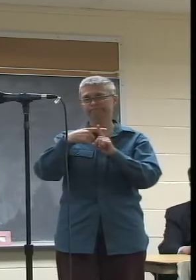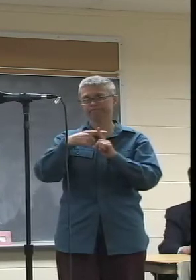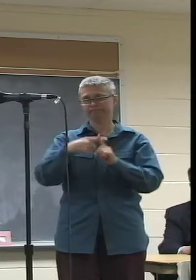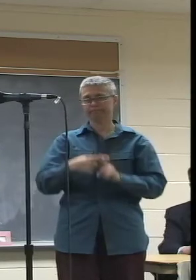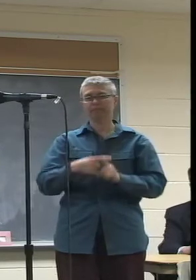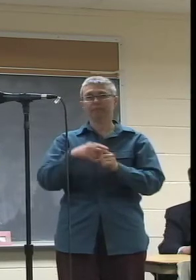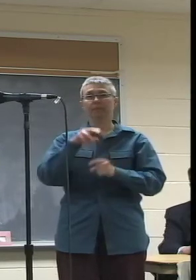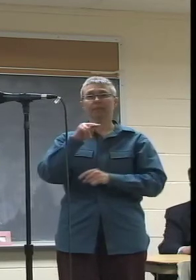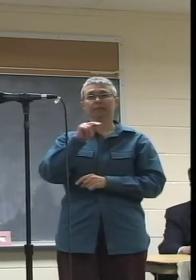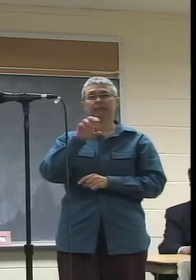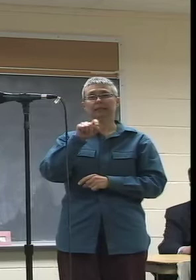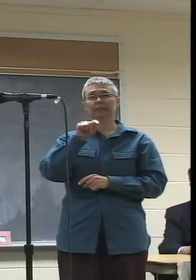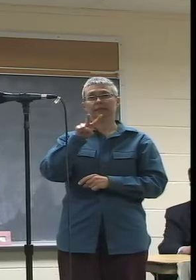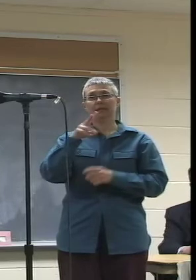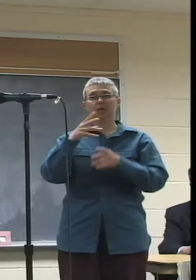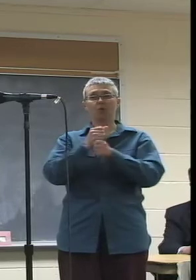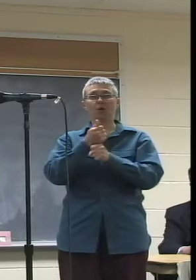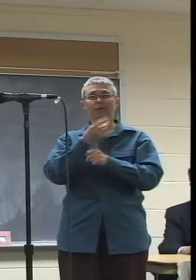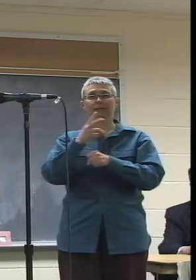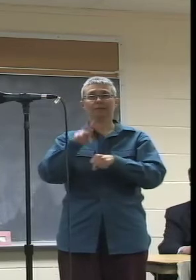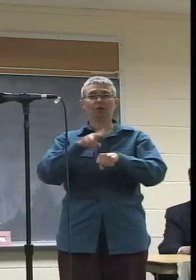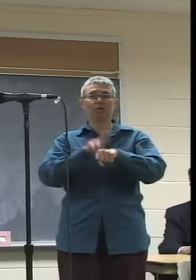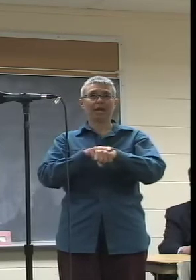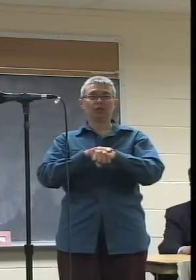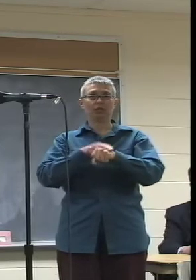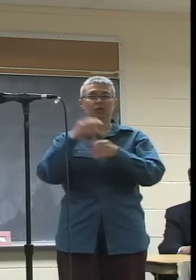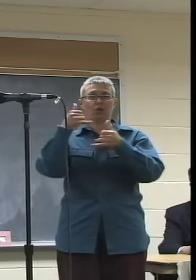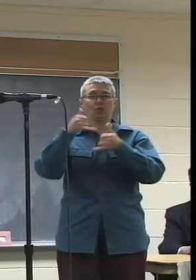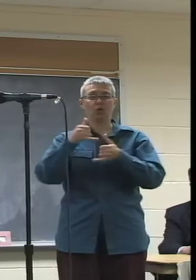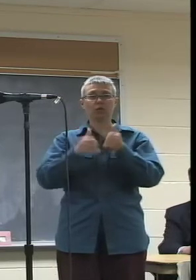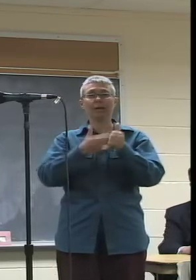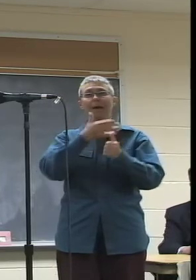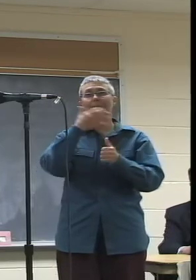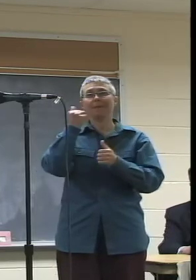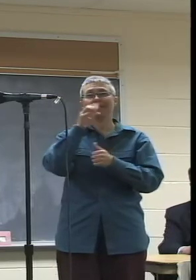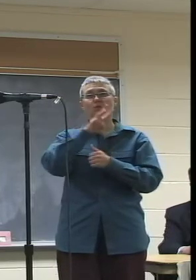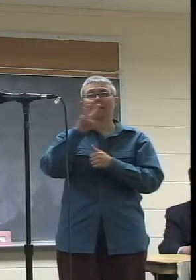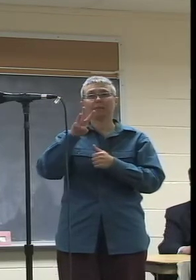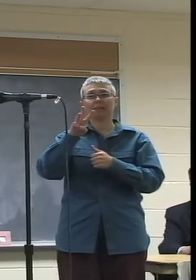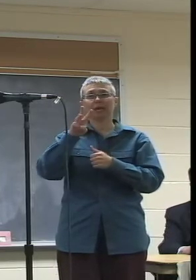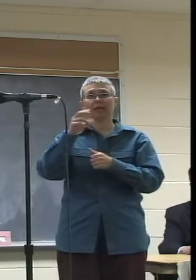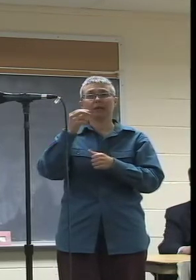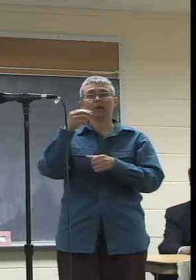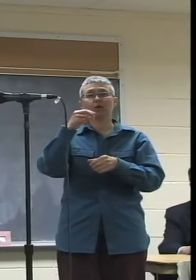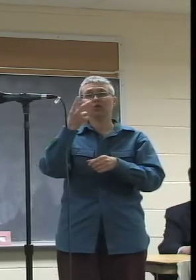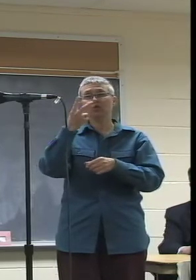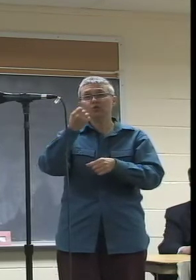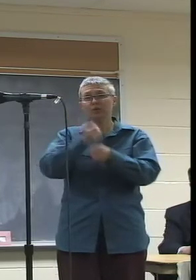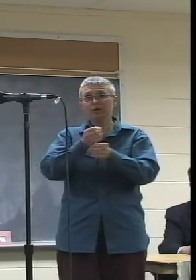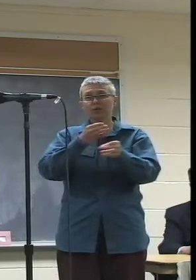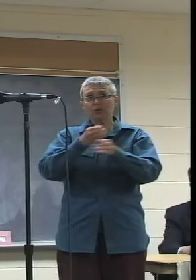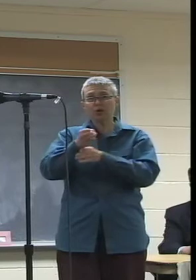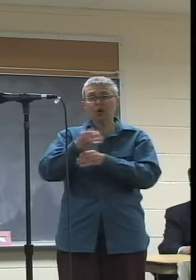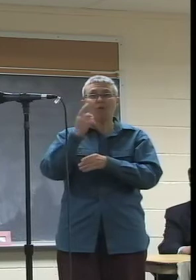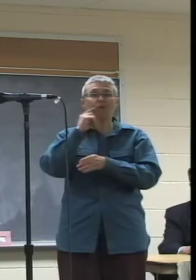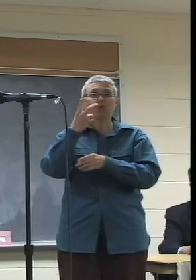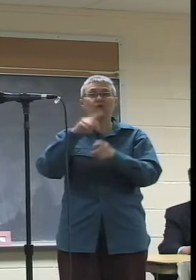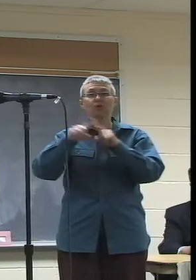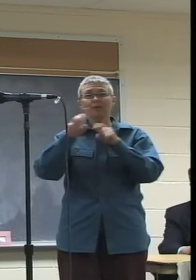has won a number of national awards, best website in the United States two years consecutively for two different websites in community media.